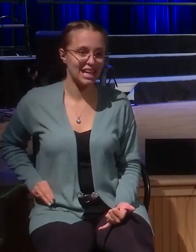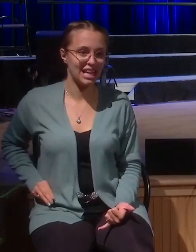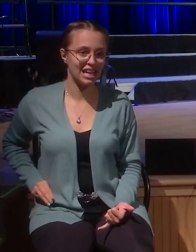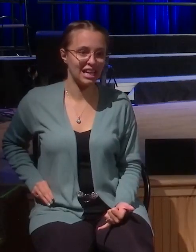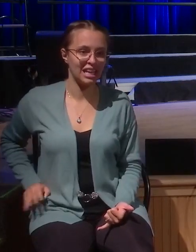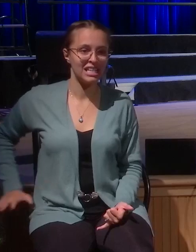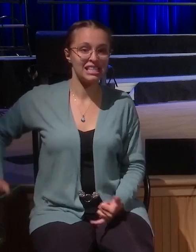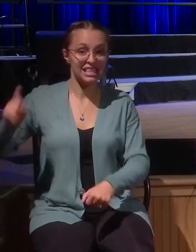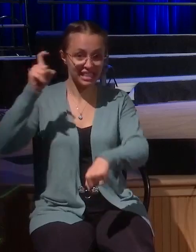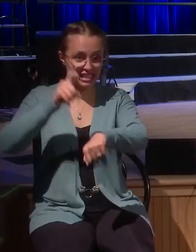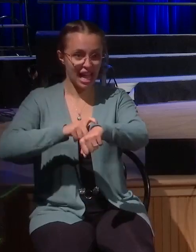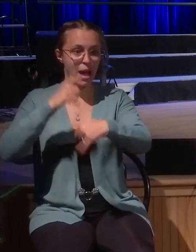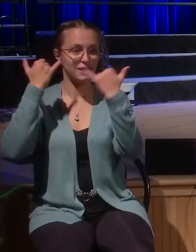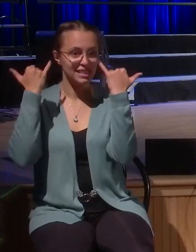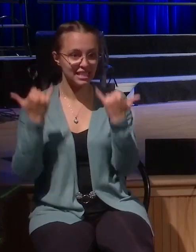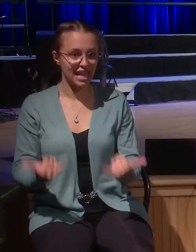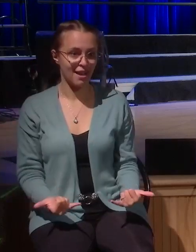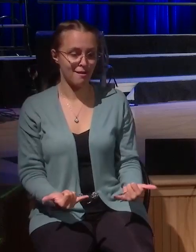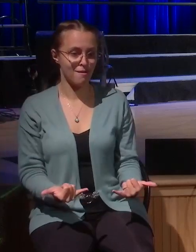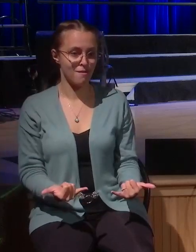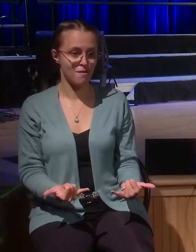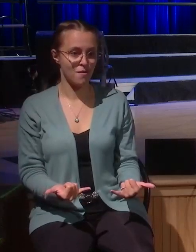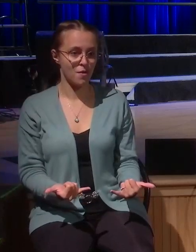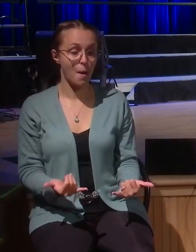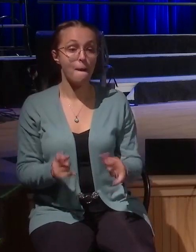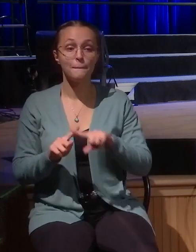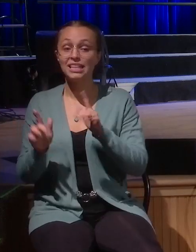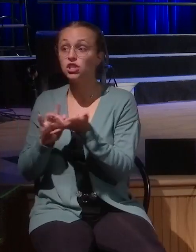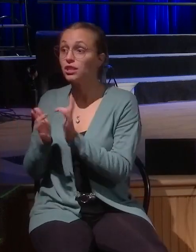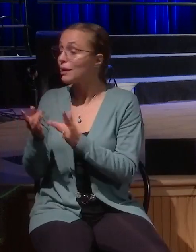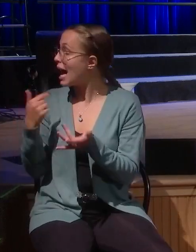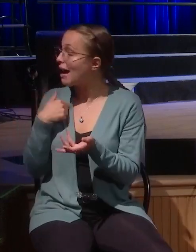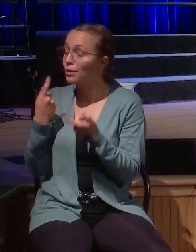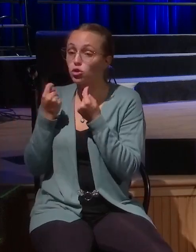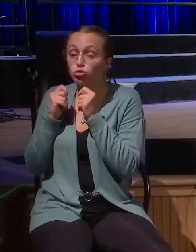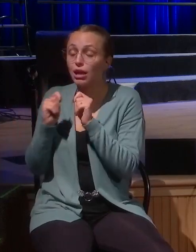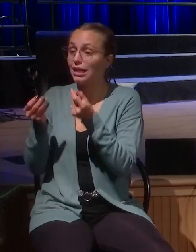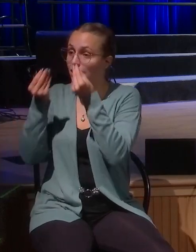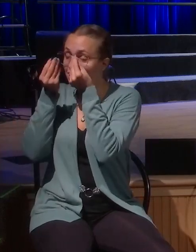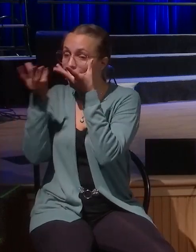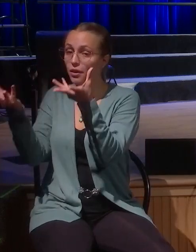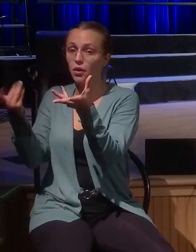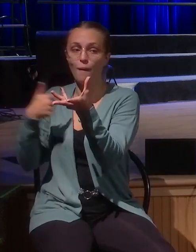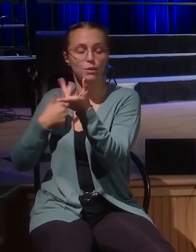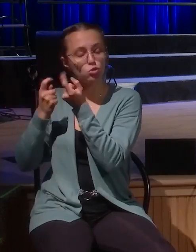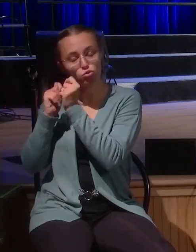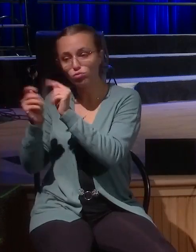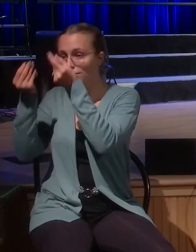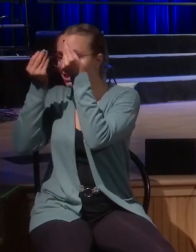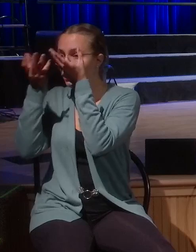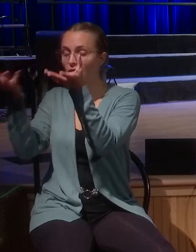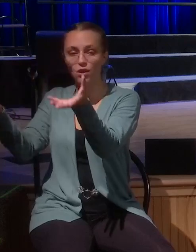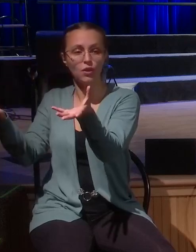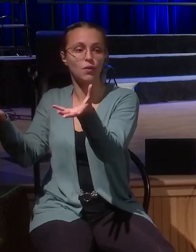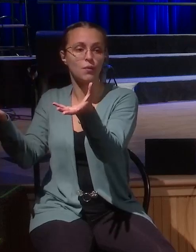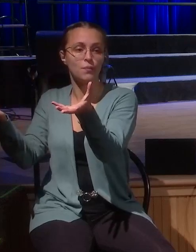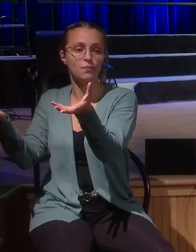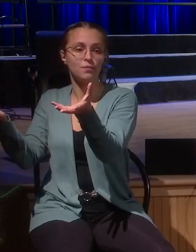been trying to tell you and here's another parable while I tell you again. The kingdom is now where Christ reigns in our heart